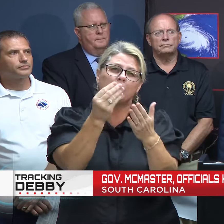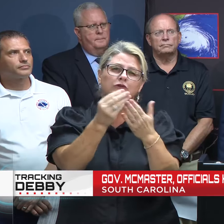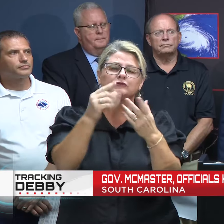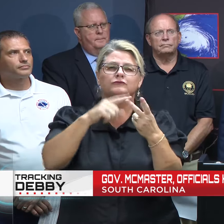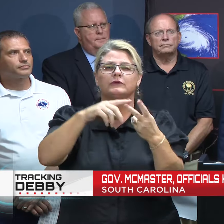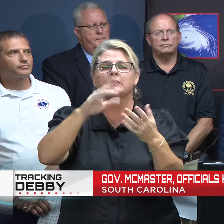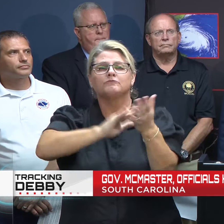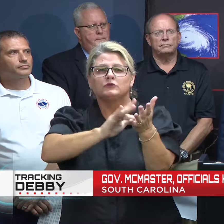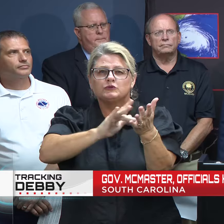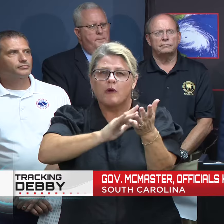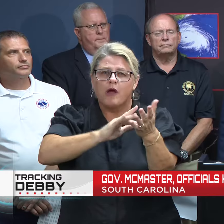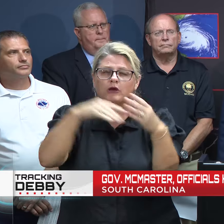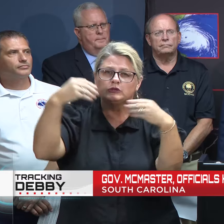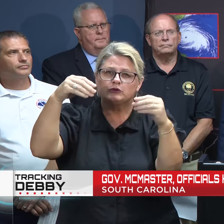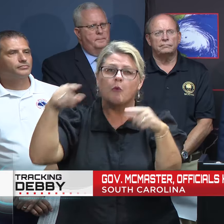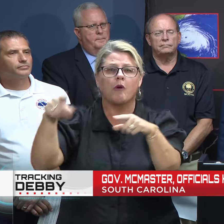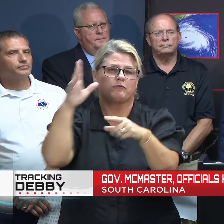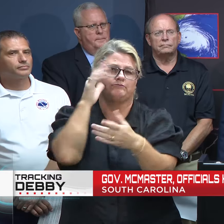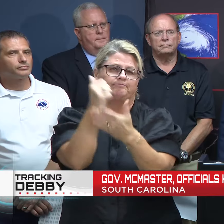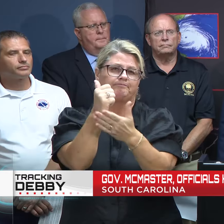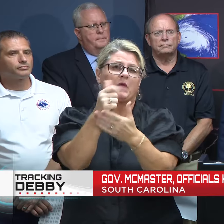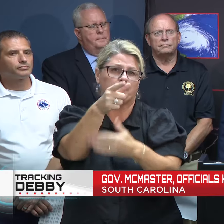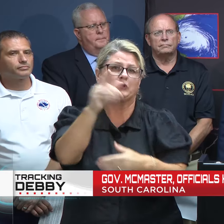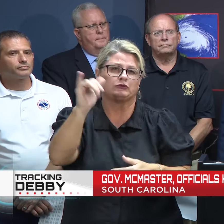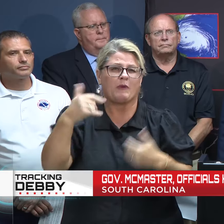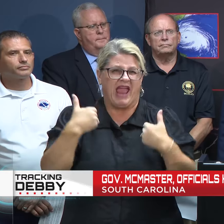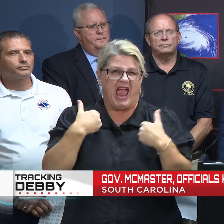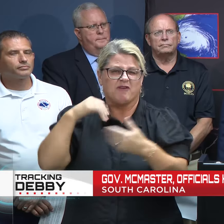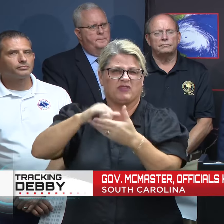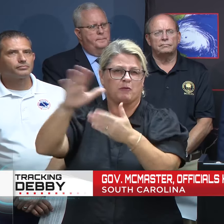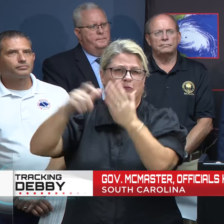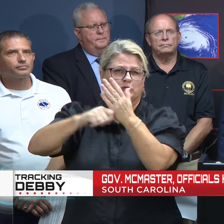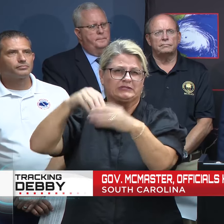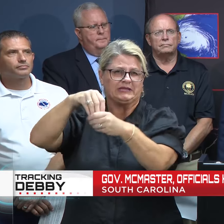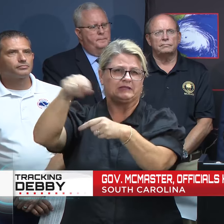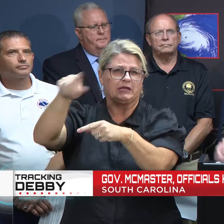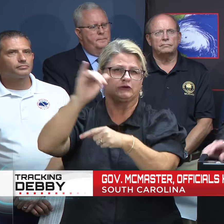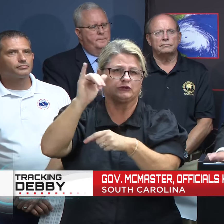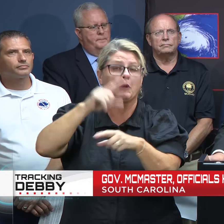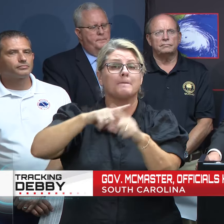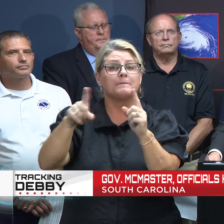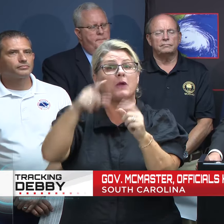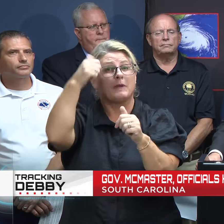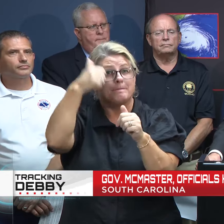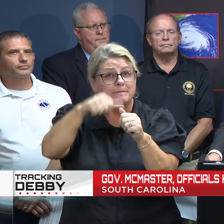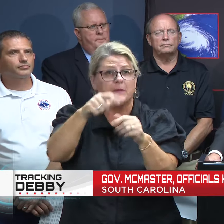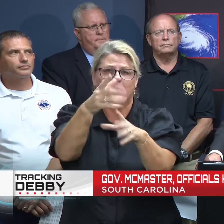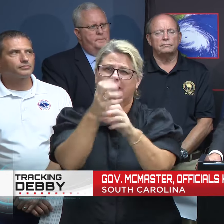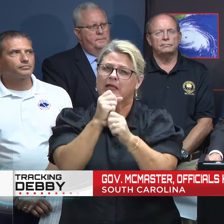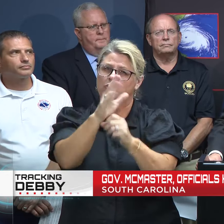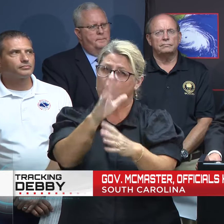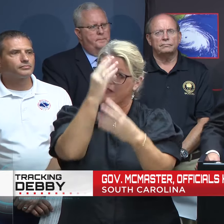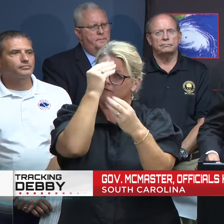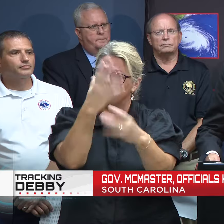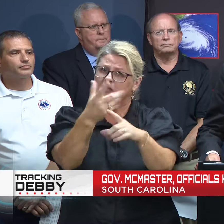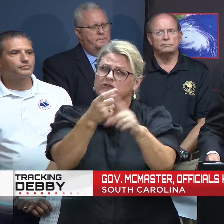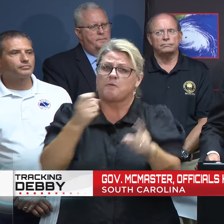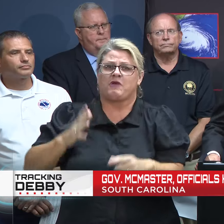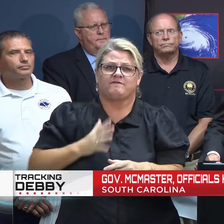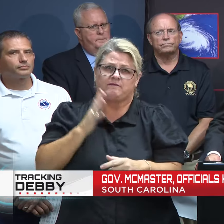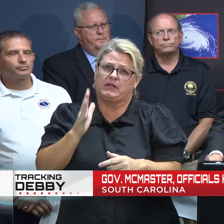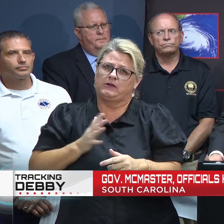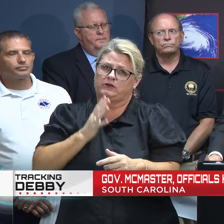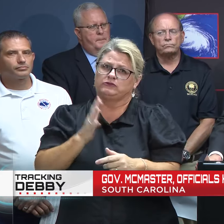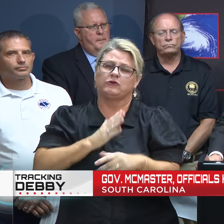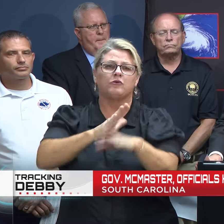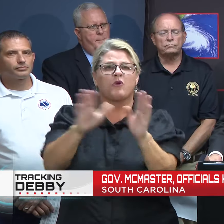stores that are very helpful. But the main thing to remember is to get your information from official sources only. Don't